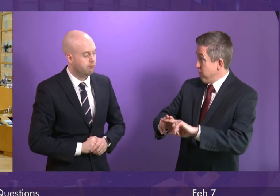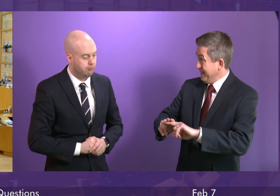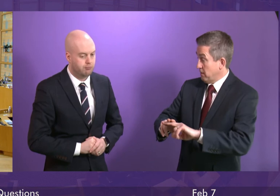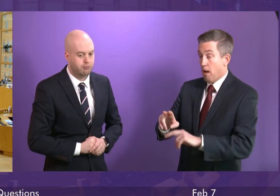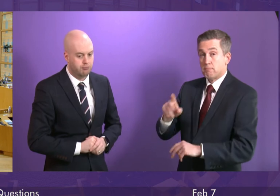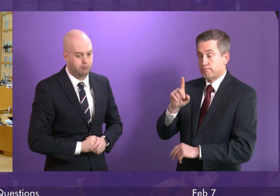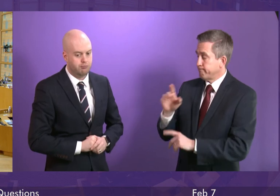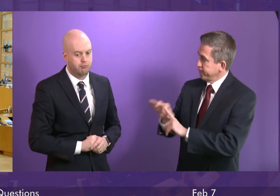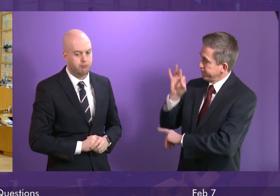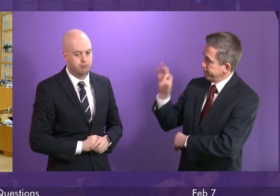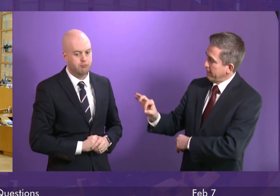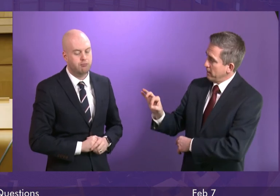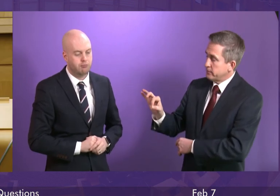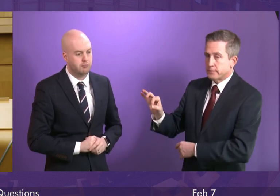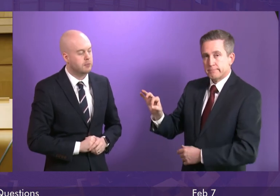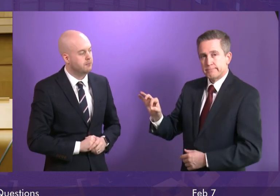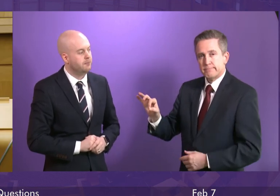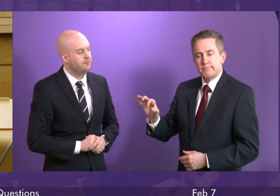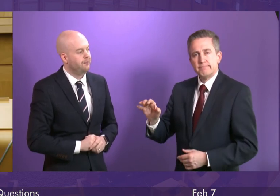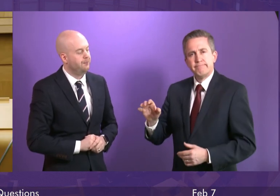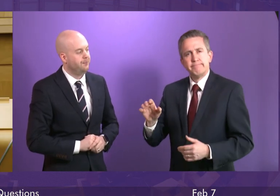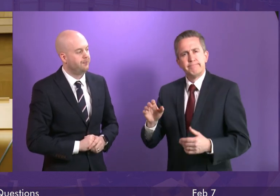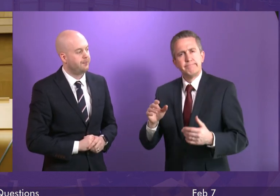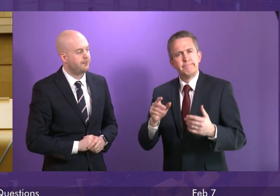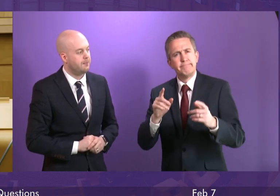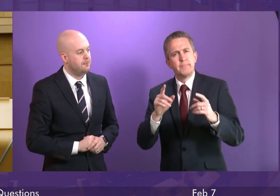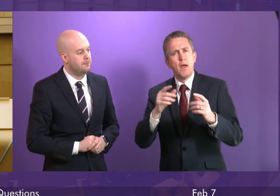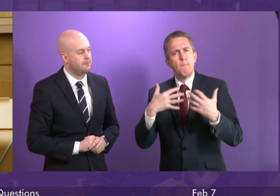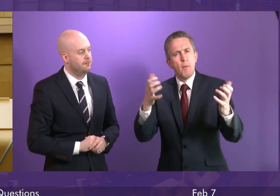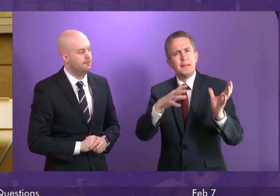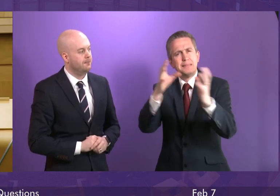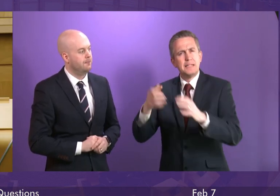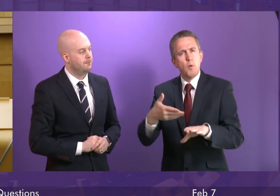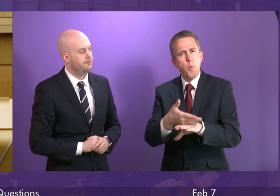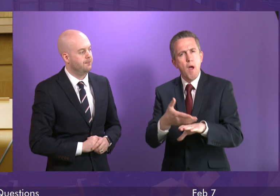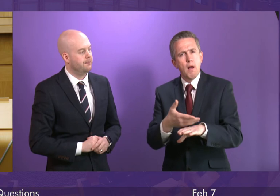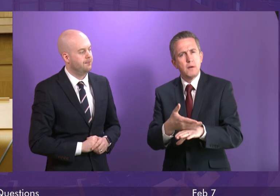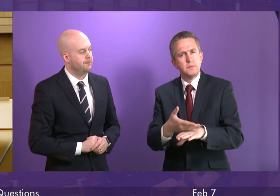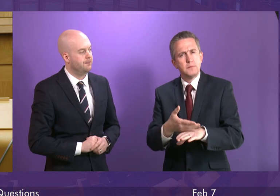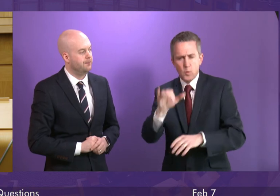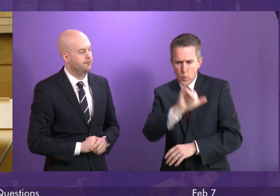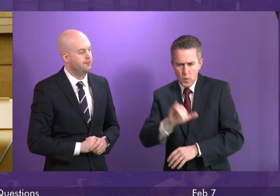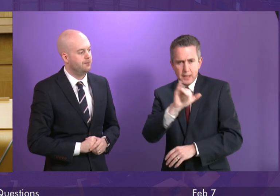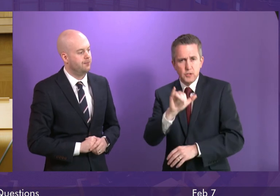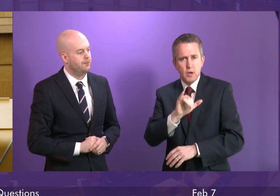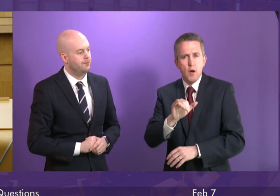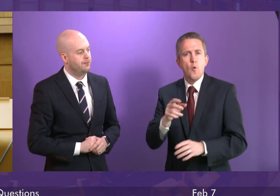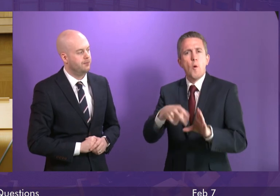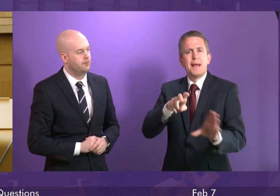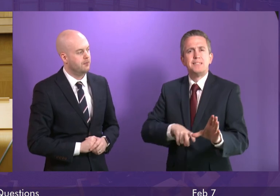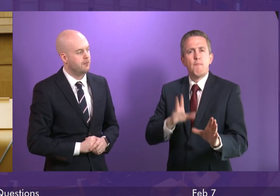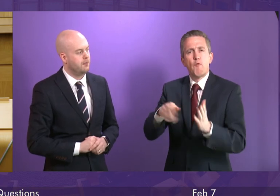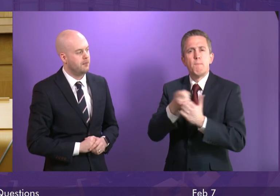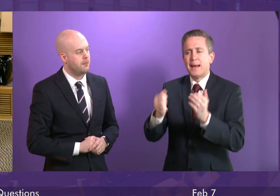to ask the Deputy First Minister what categories of public sector workers will be exempt from the proposed workplace parking levy